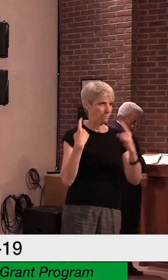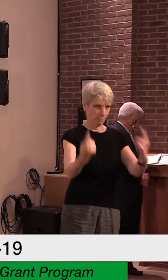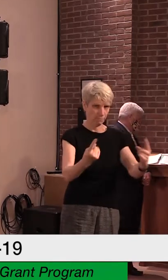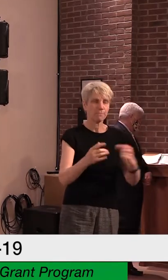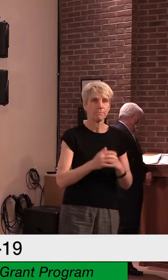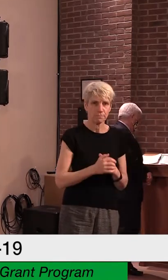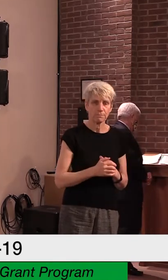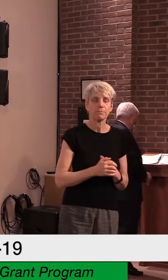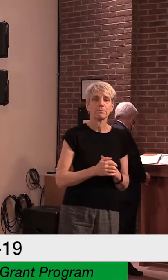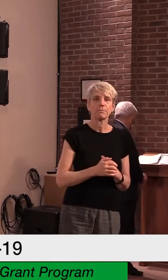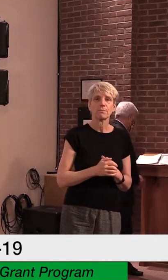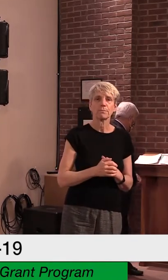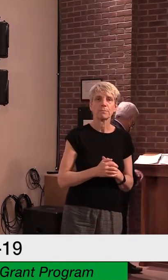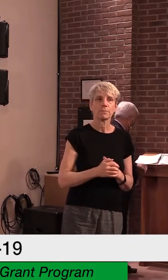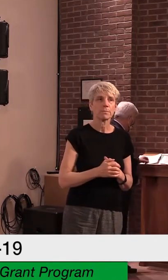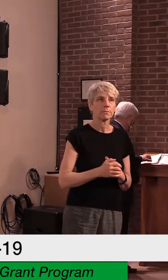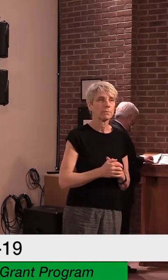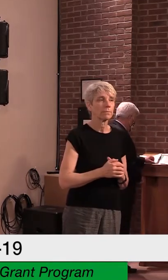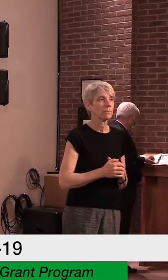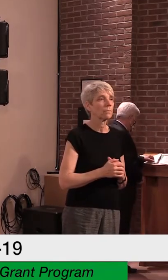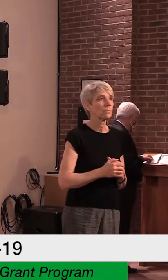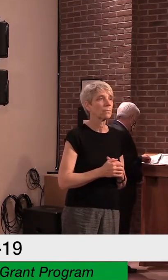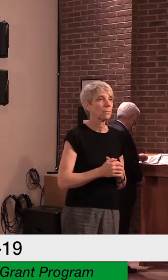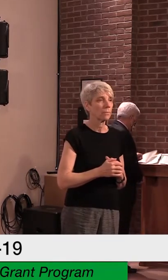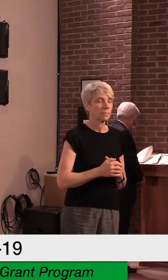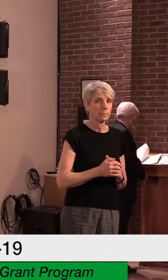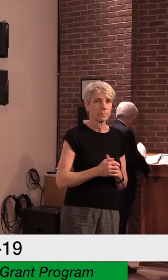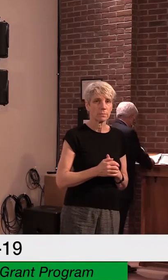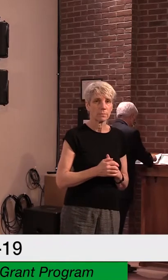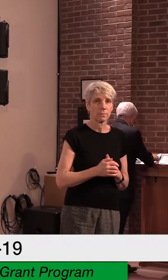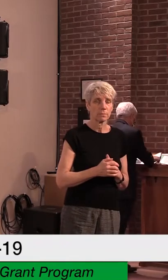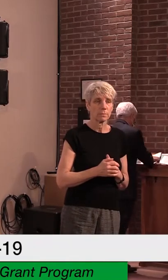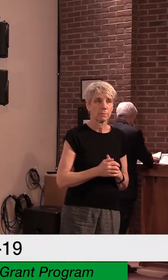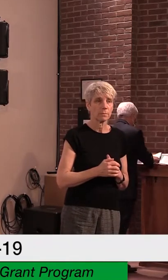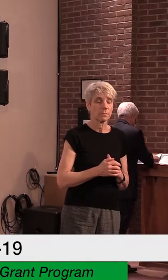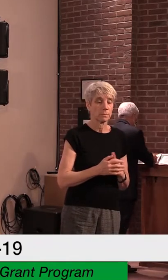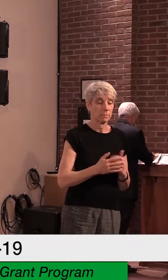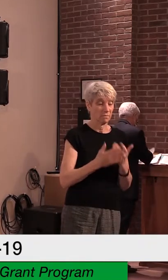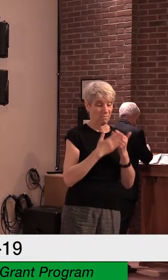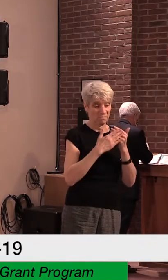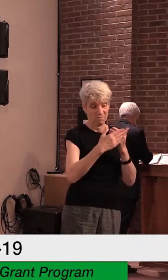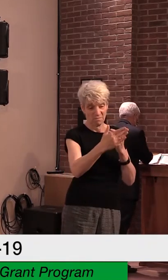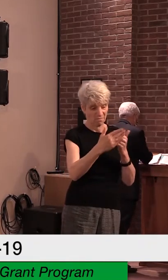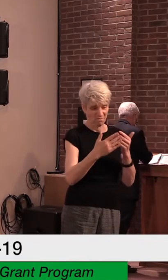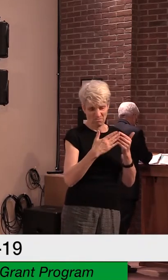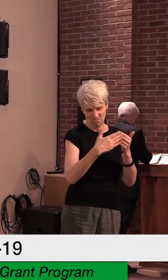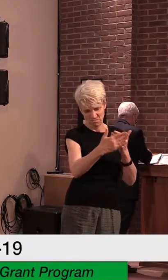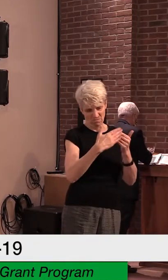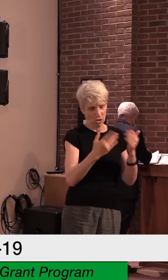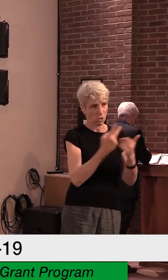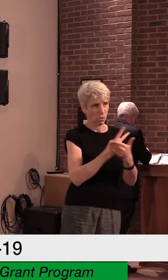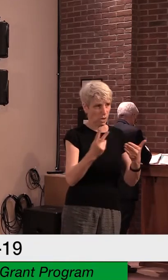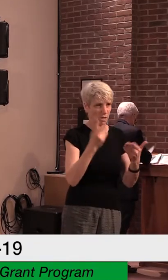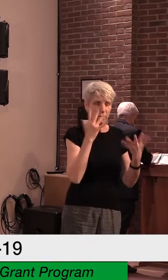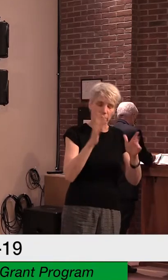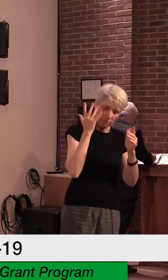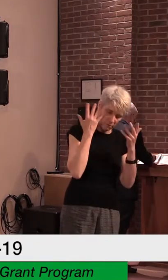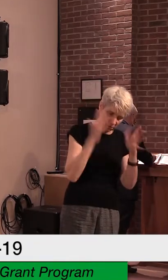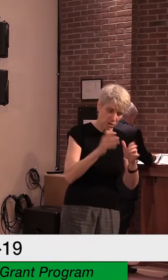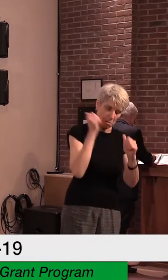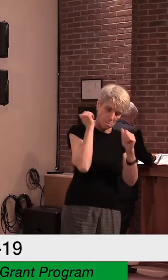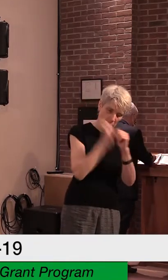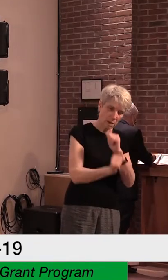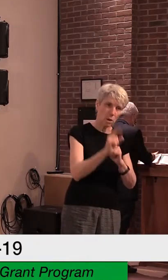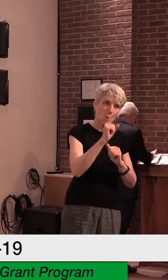It's noteworthy that in less than two weeks, we will have tested 100,000 people since the onset of the pandemic.